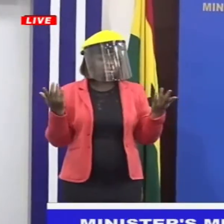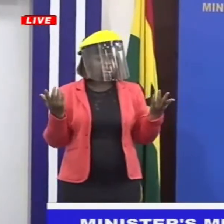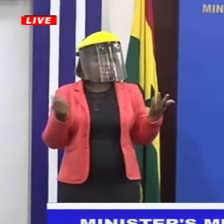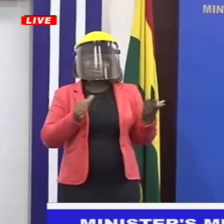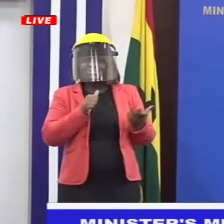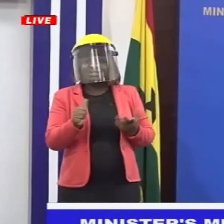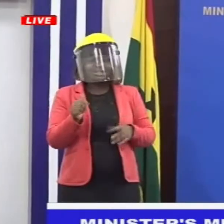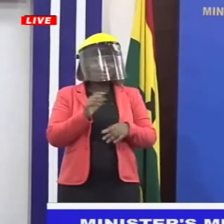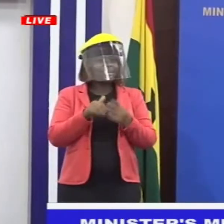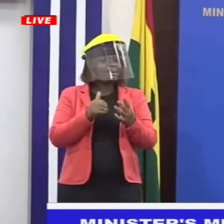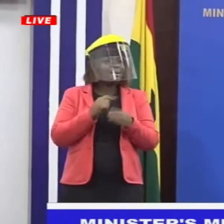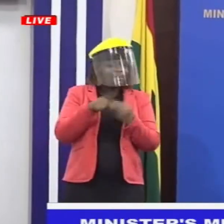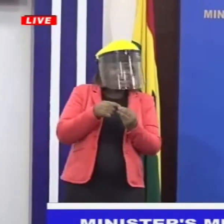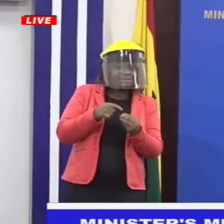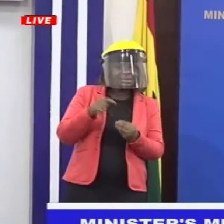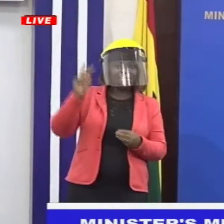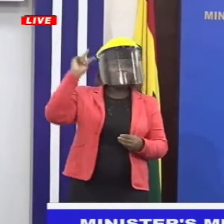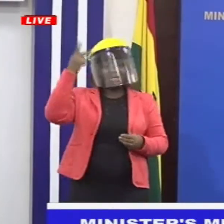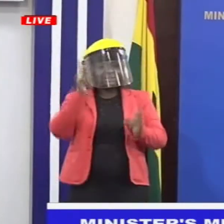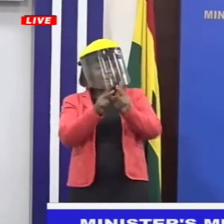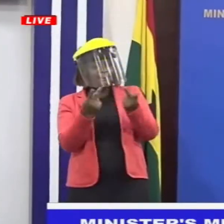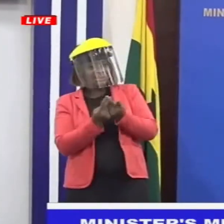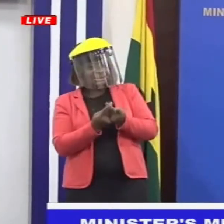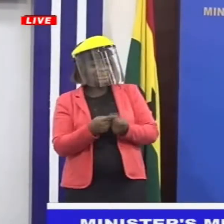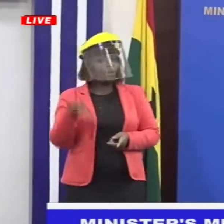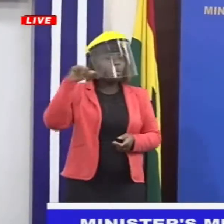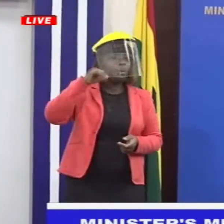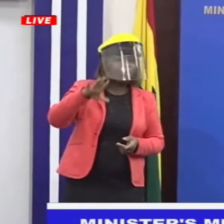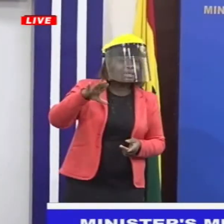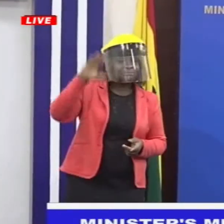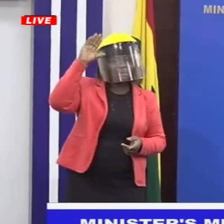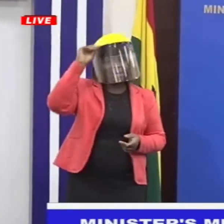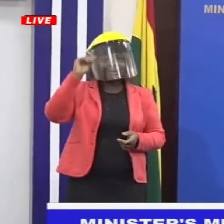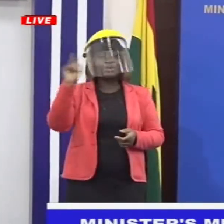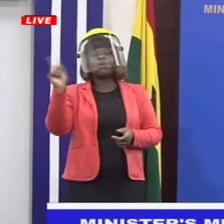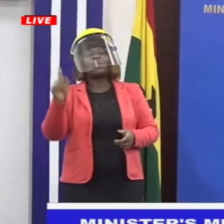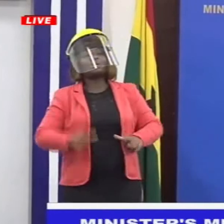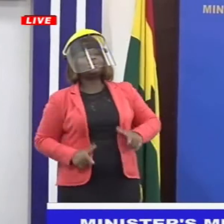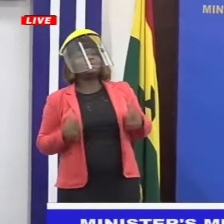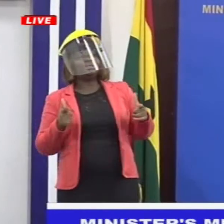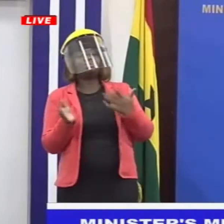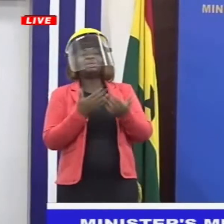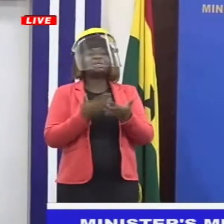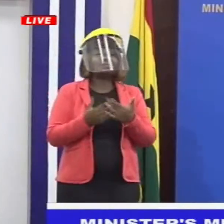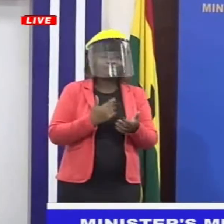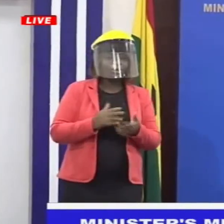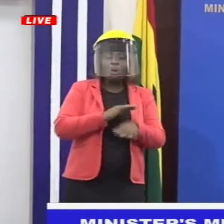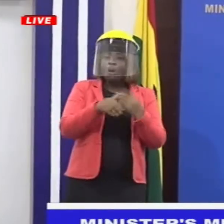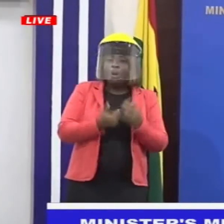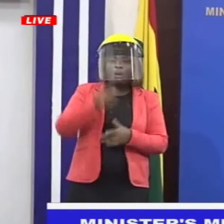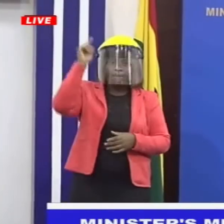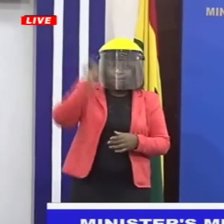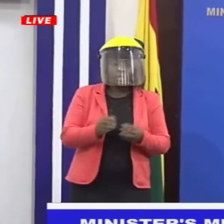about political colour or gender or age or geographic location. It's got to be what the law says and so